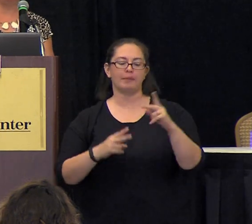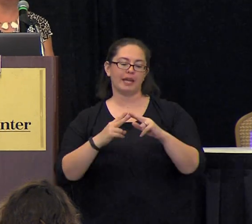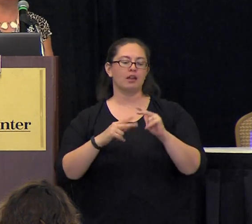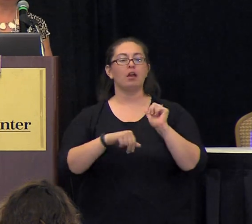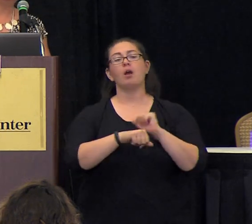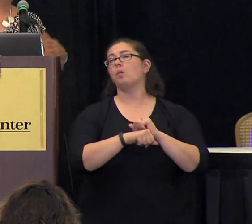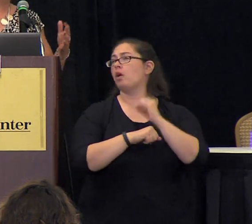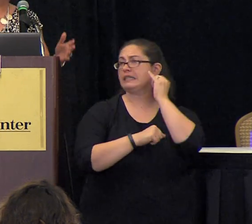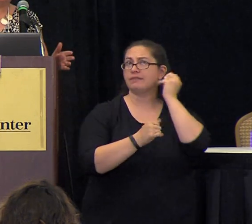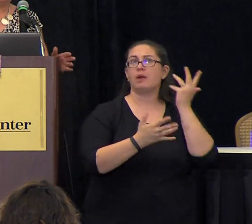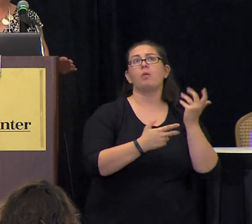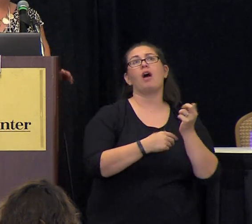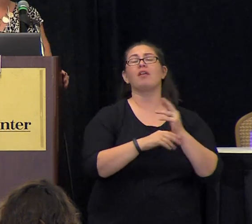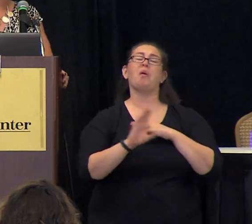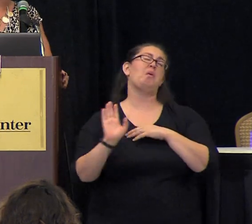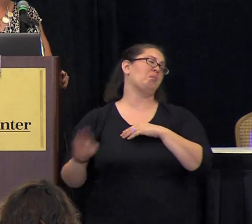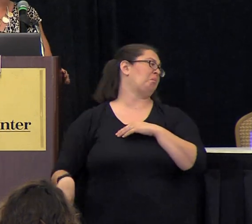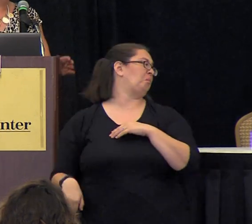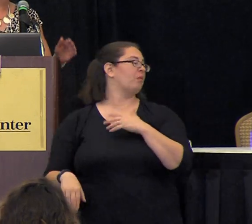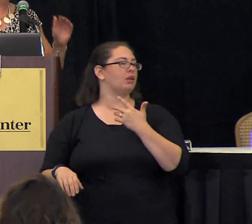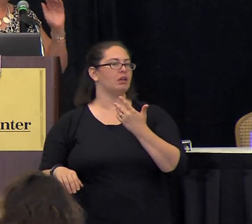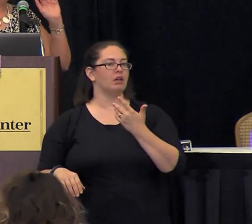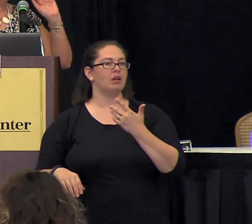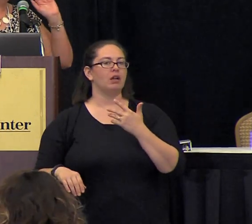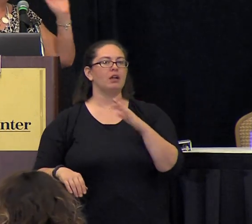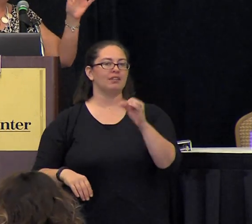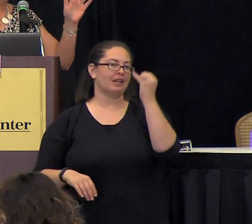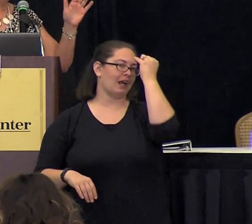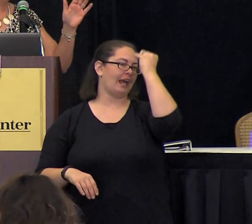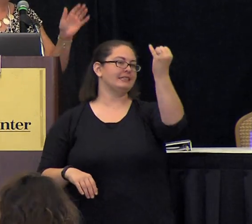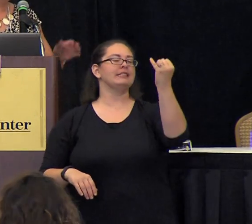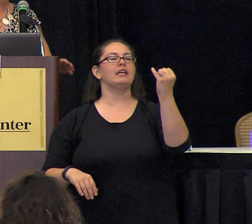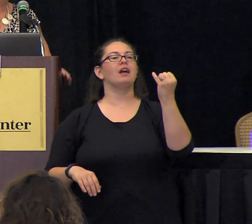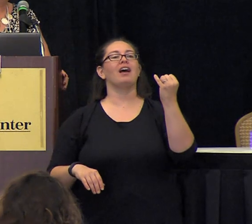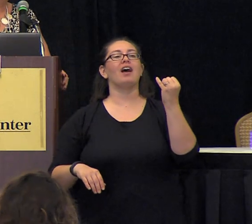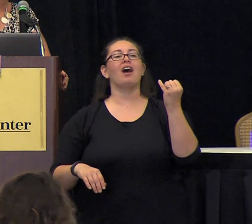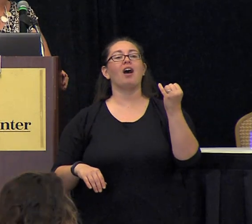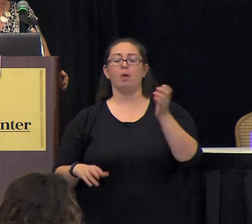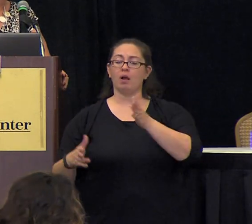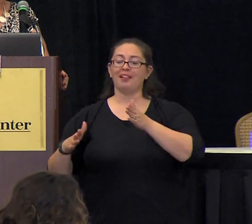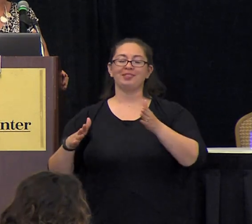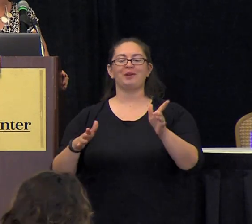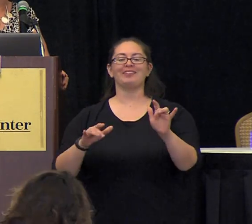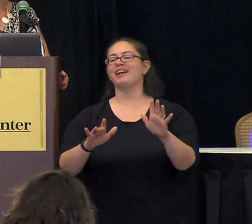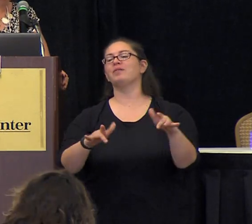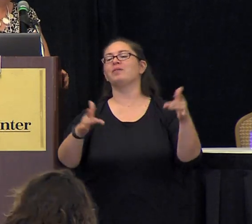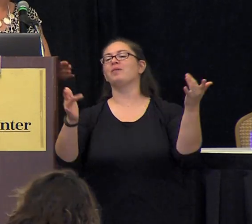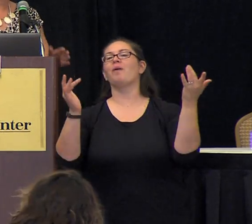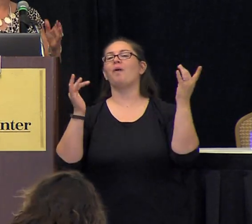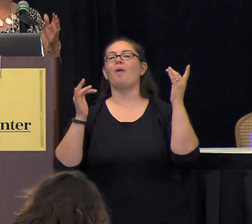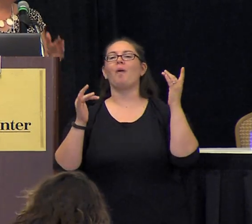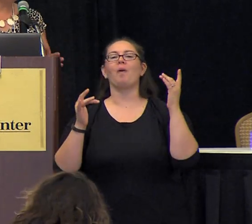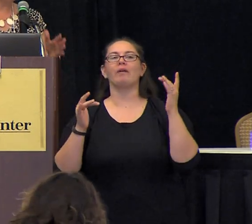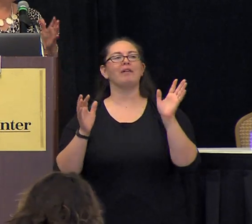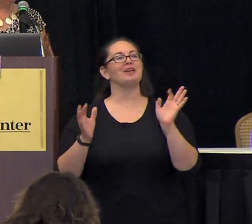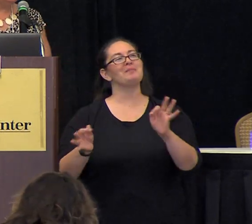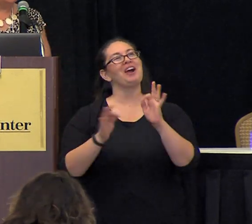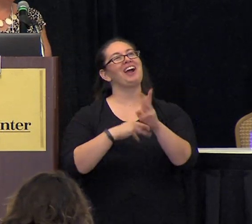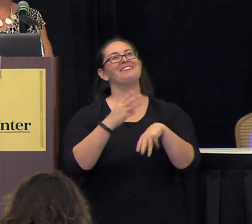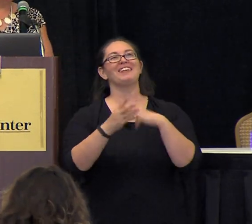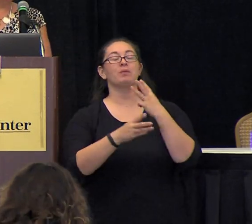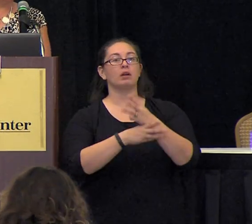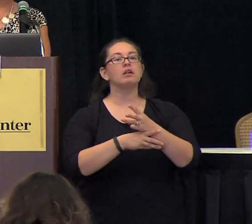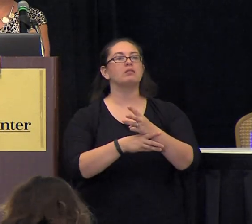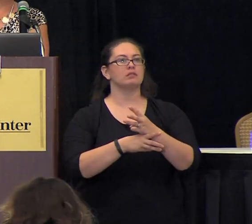work if we choose to or not that idea of the roads paved with gold and the land of milk and honey really